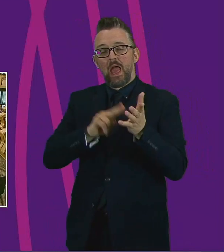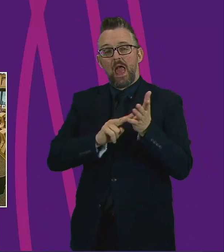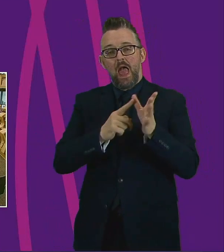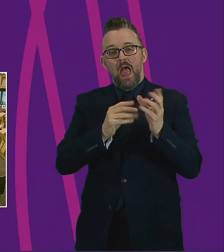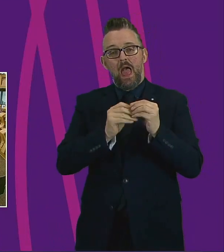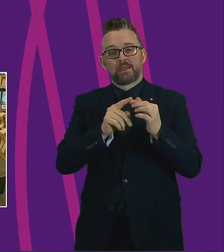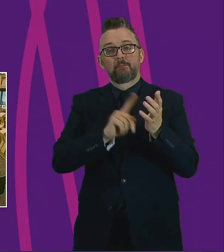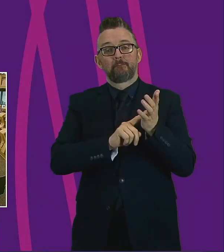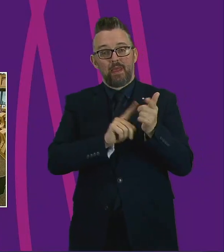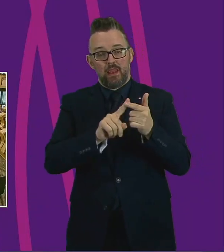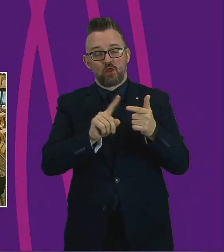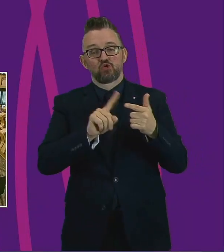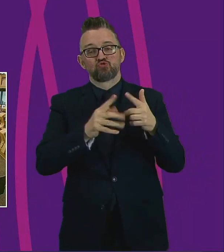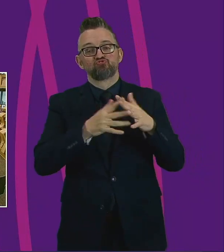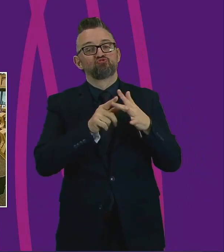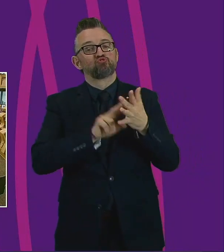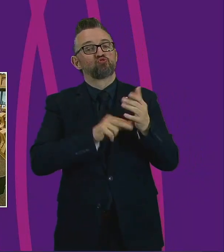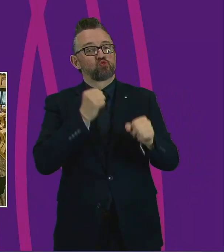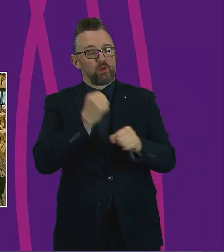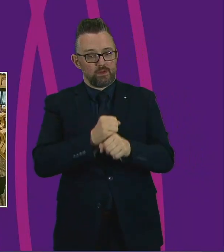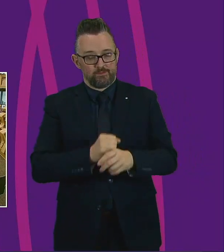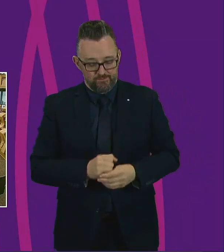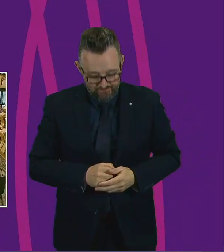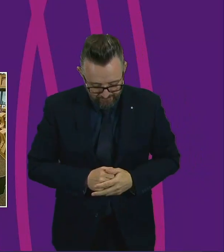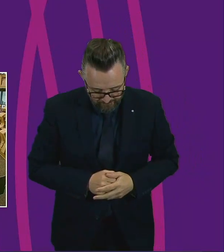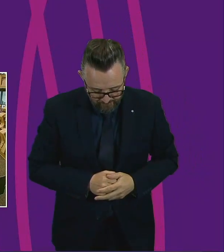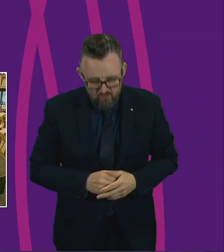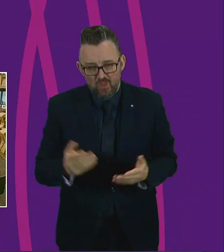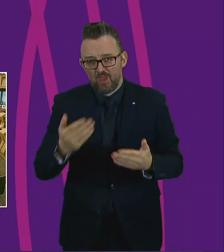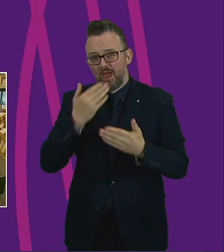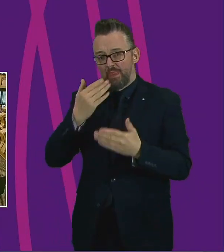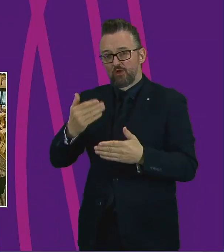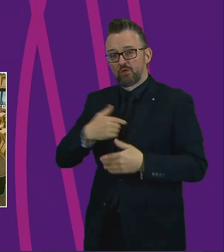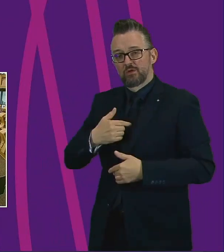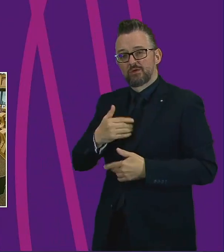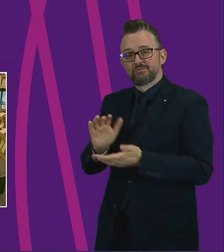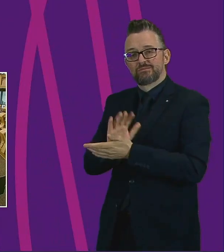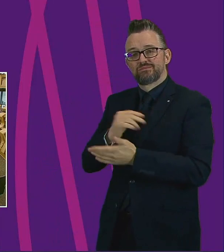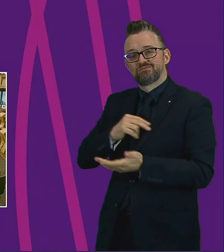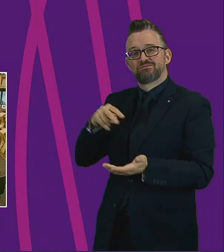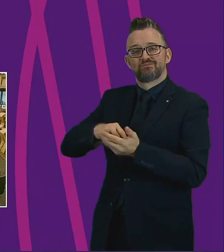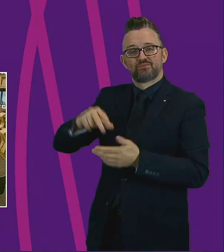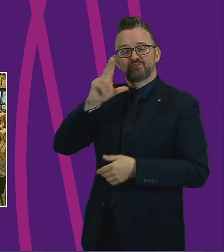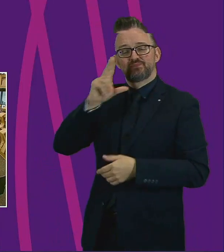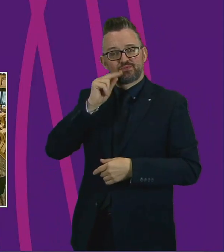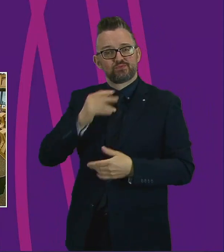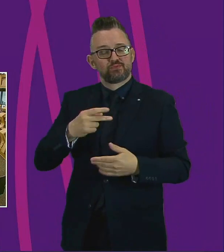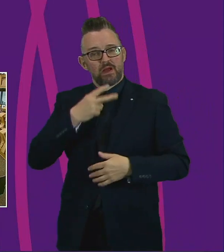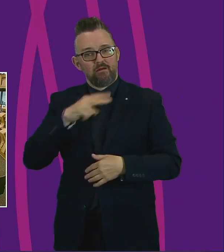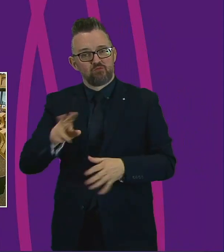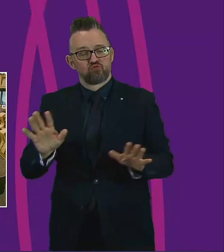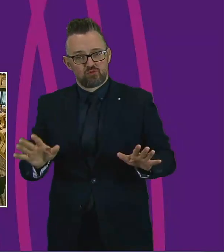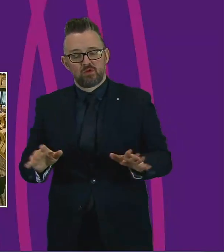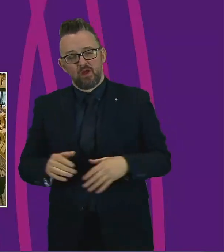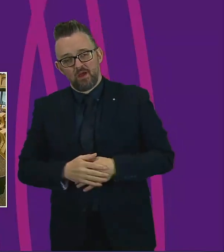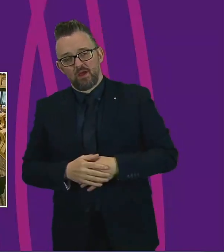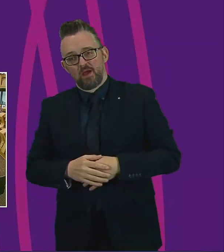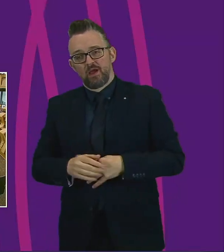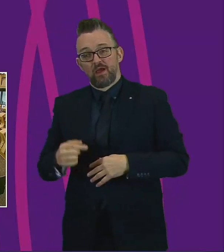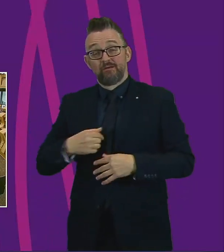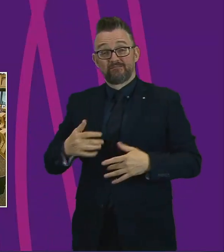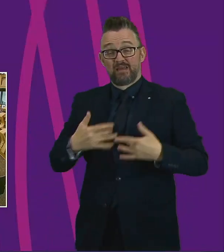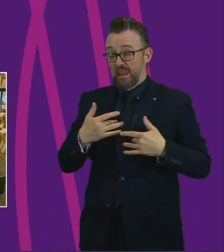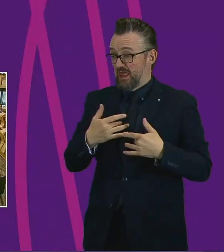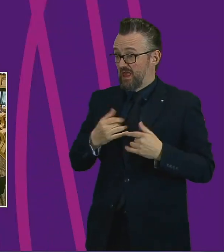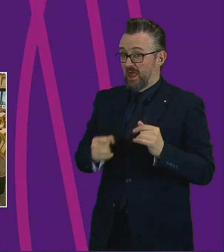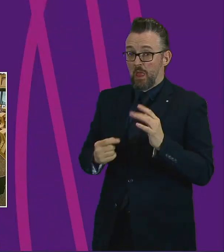be followed by Edwin Mountain. Ms Ewing, please. Thank you, Presiding Officer. I'm pleased to have been called to speak in this debate this afternoon. And at the outset, I think it would be important